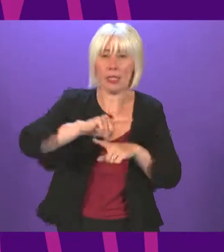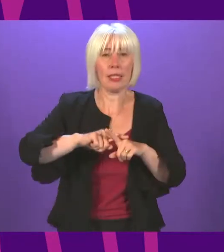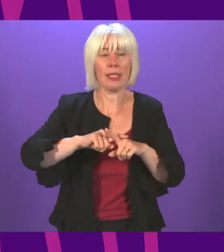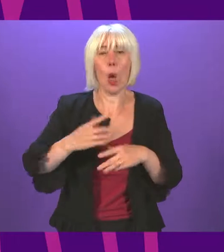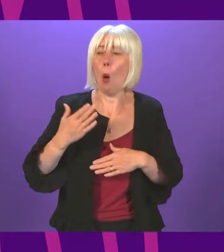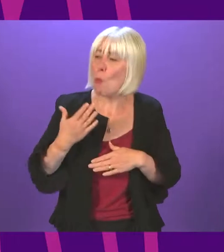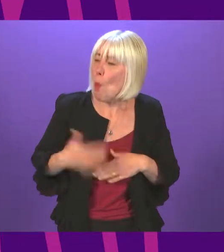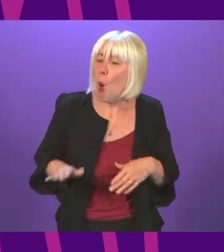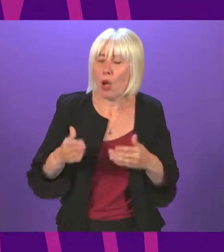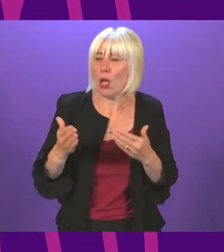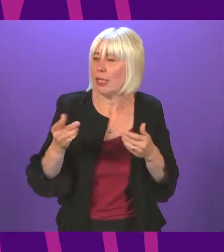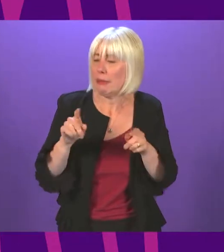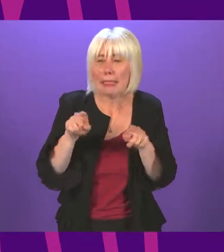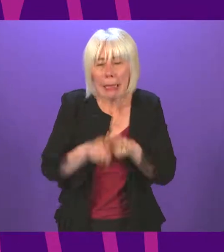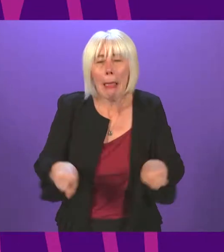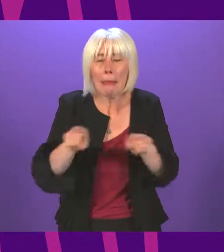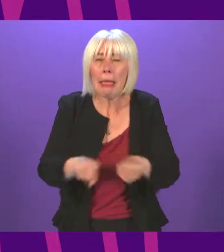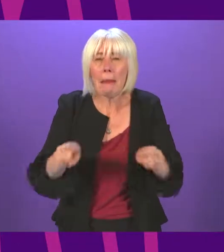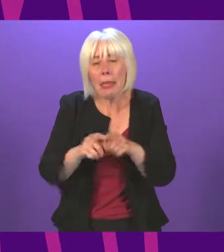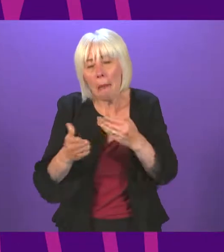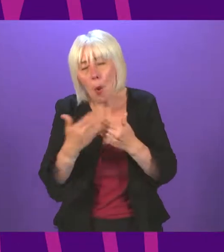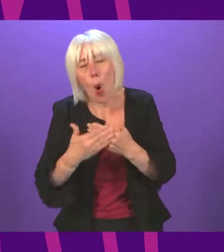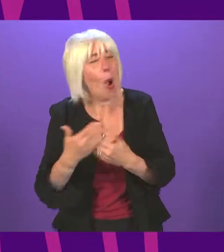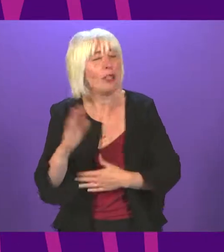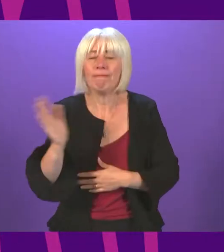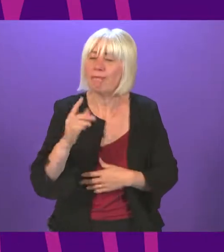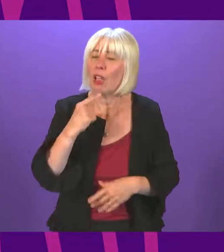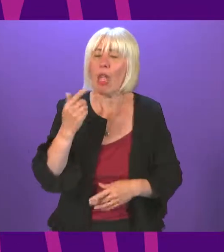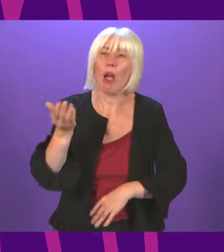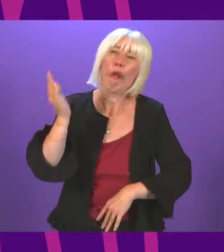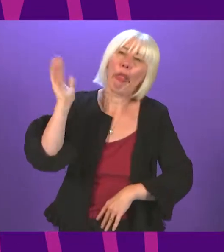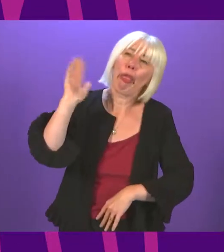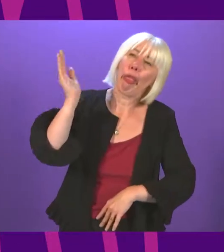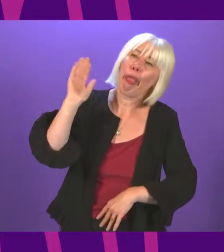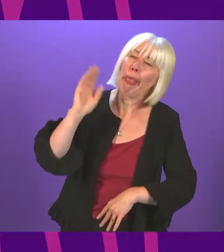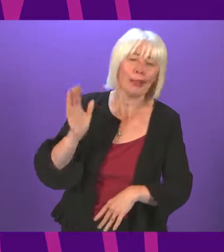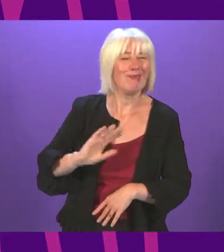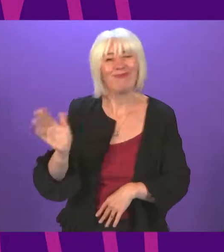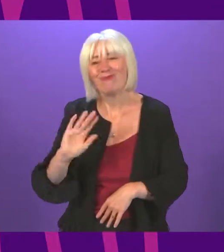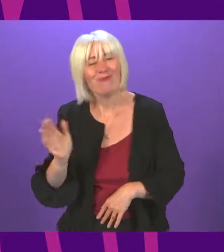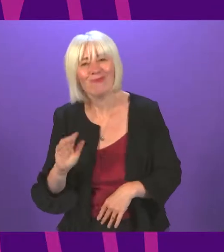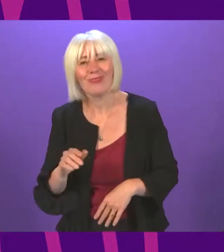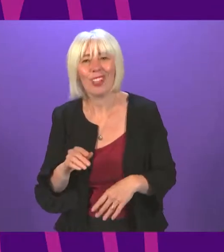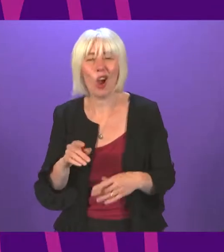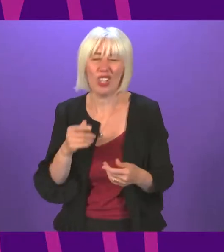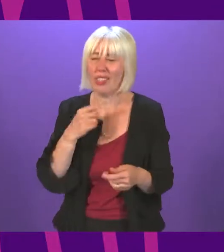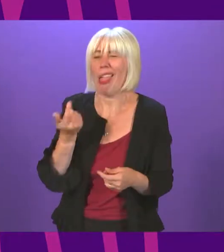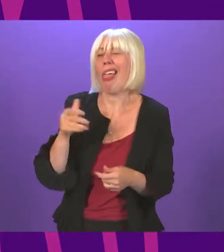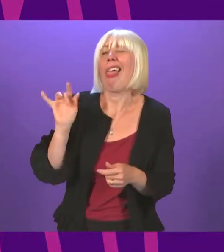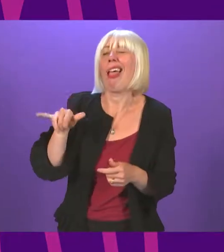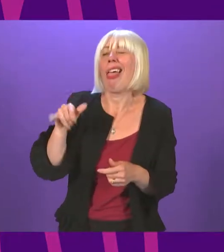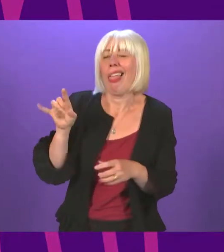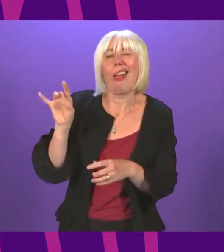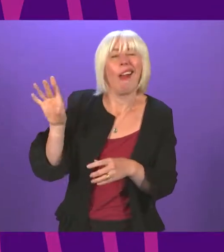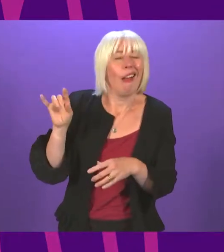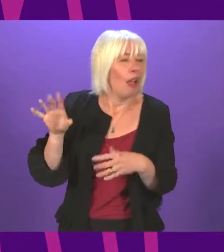more of the same. What it requires is not just rhetoric. What it requires is more than just cheap soundbites and platitudes from the